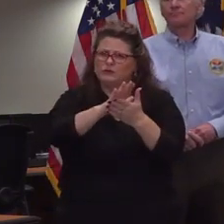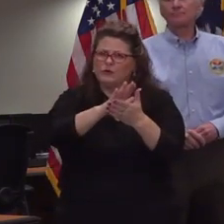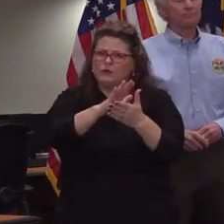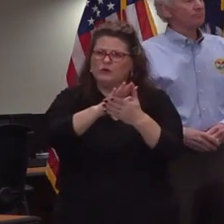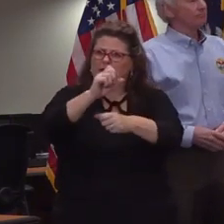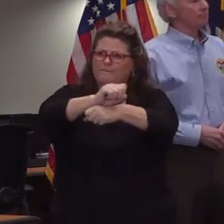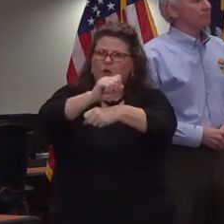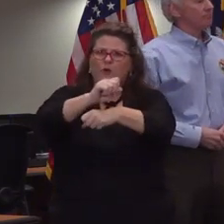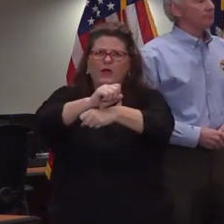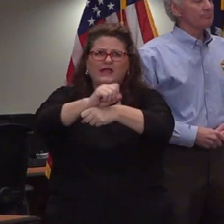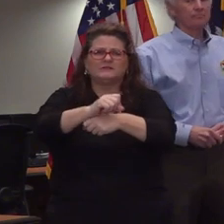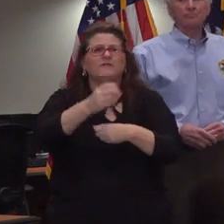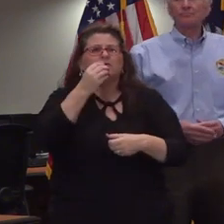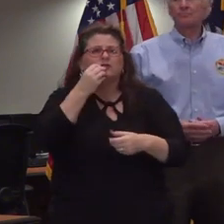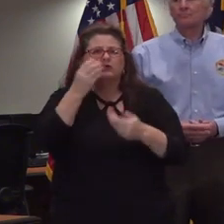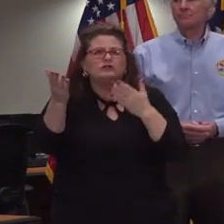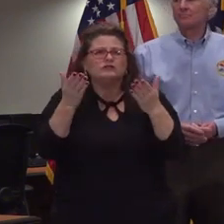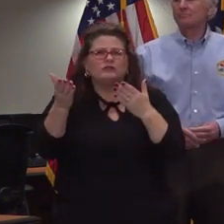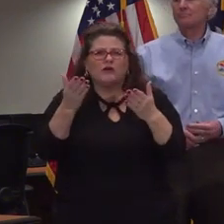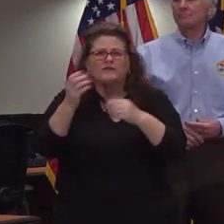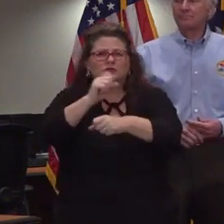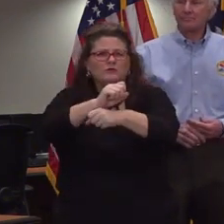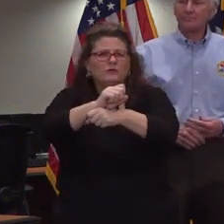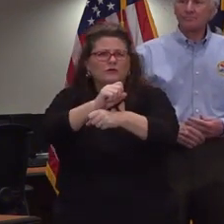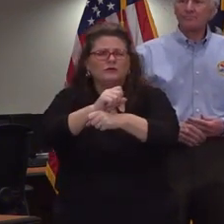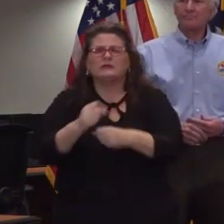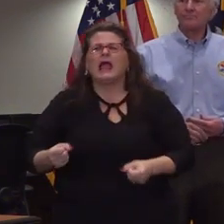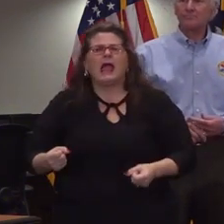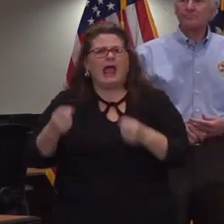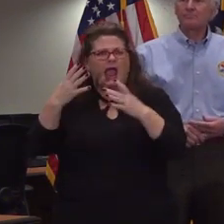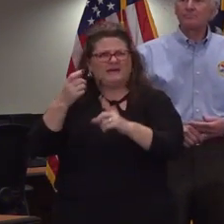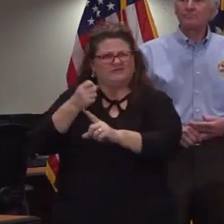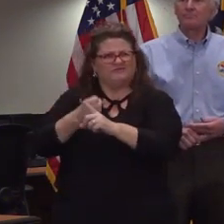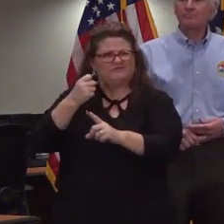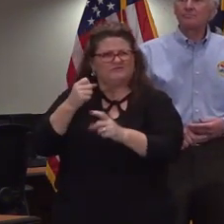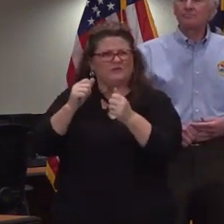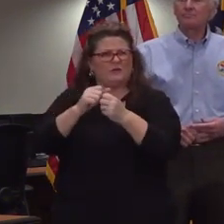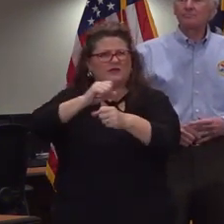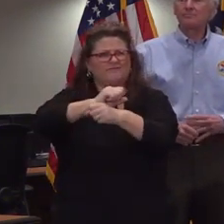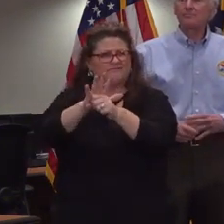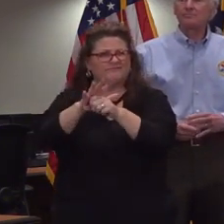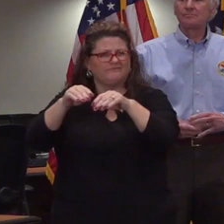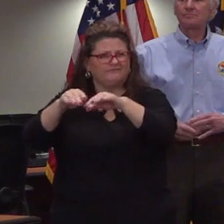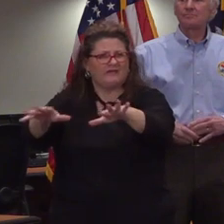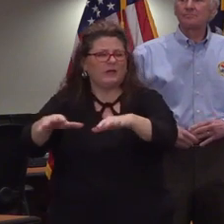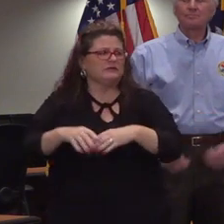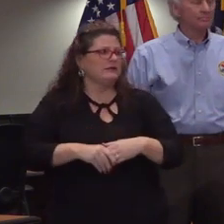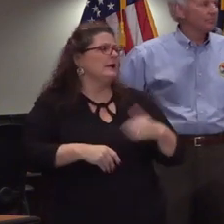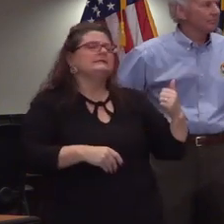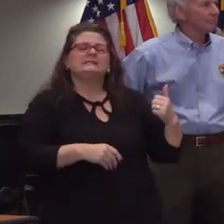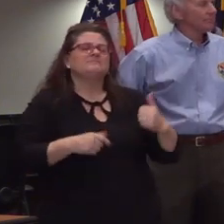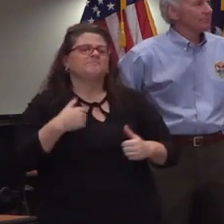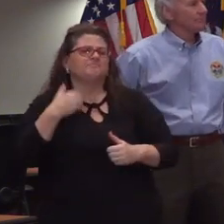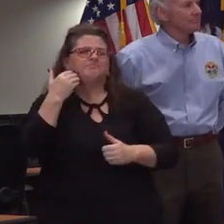food service workers and some other employees how many people have kind of in the school districts been hit with this or department of education yeah i